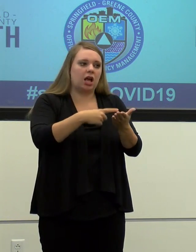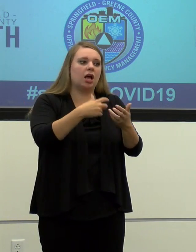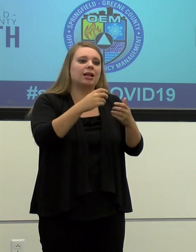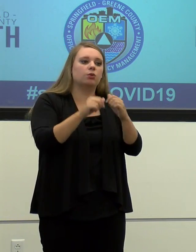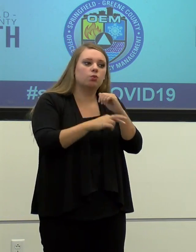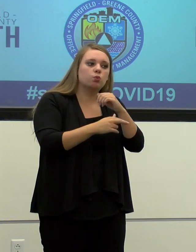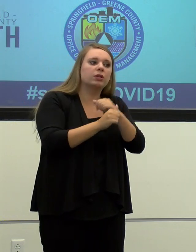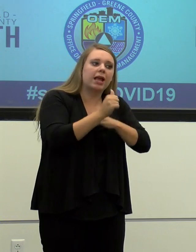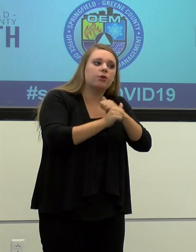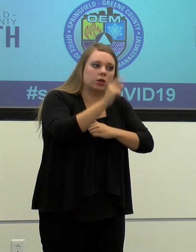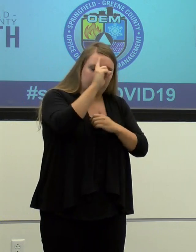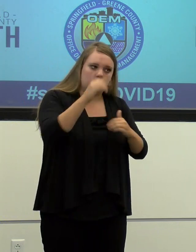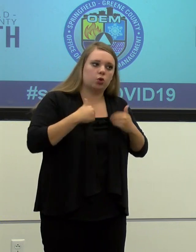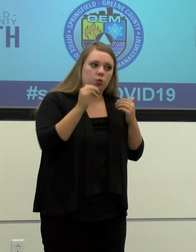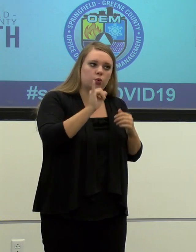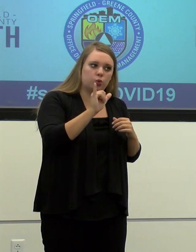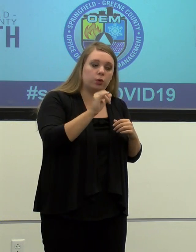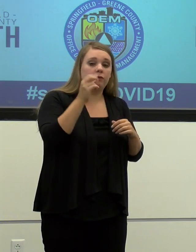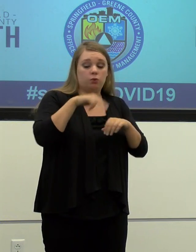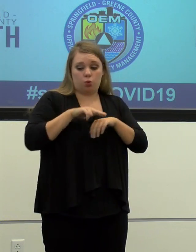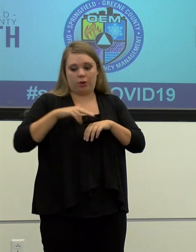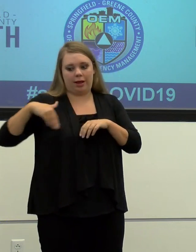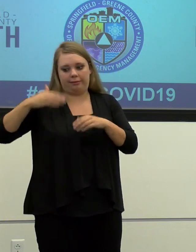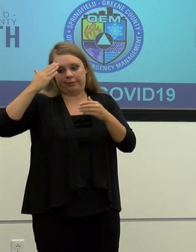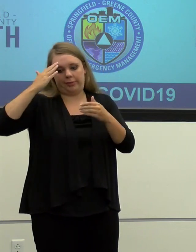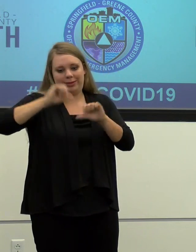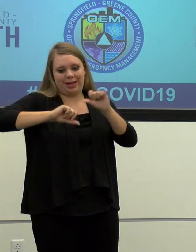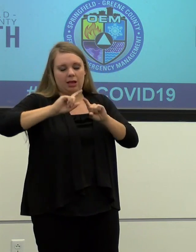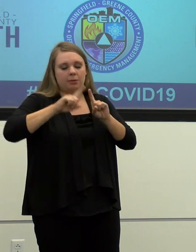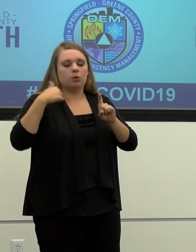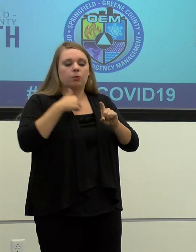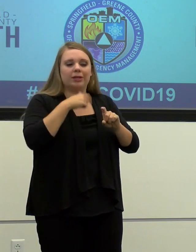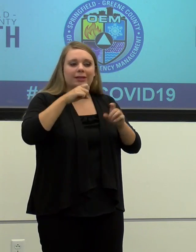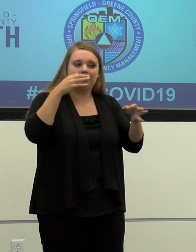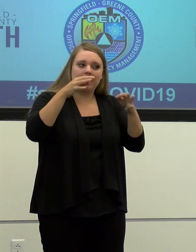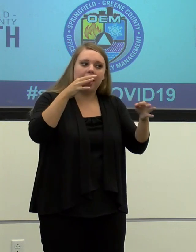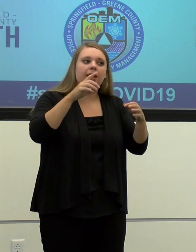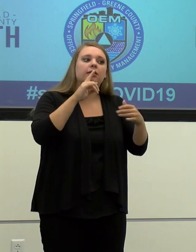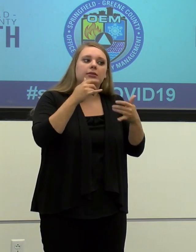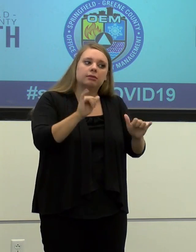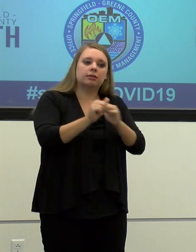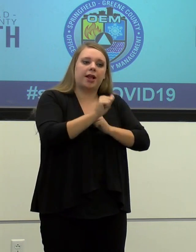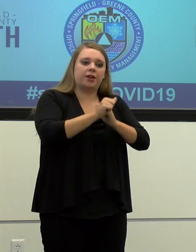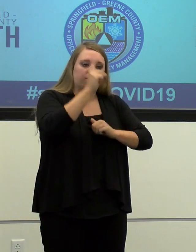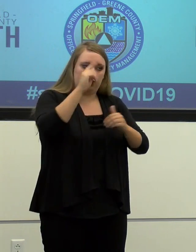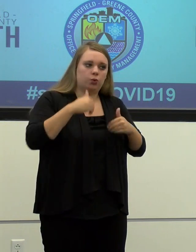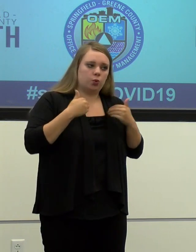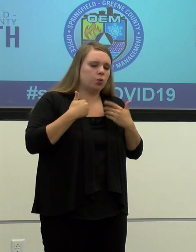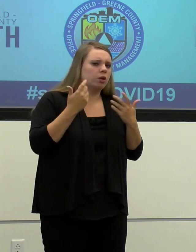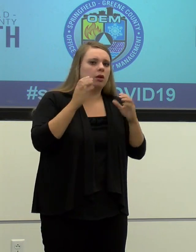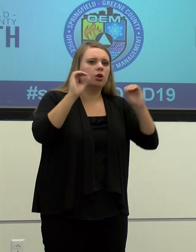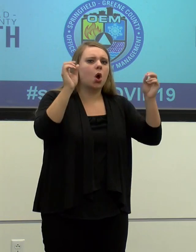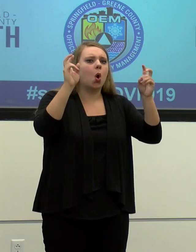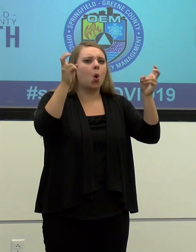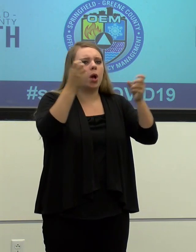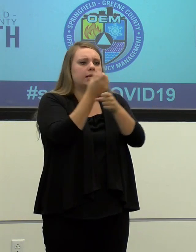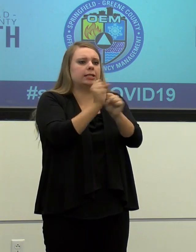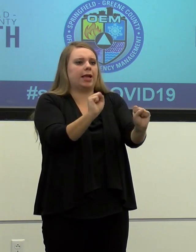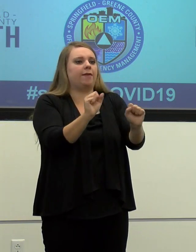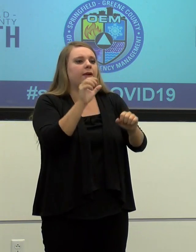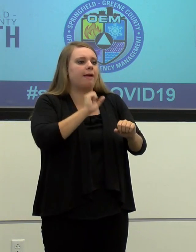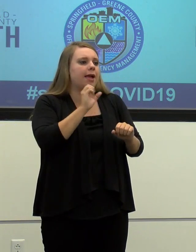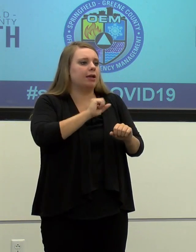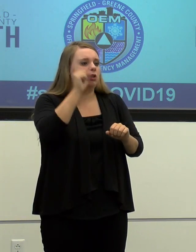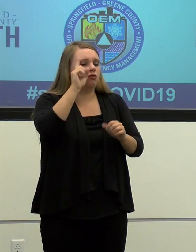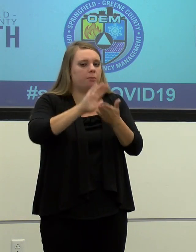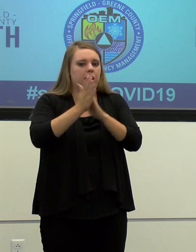the fact that of course we didn't have the science, but we need to be talking about, uh, there's no such thing as a safe age cohort to